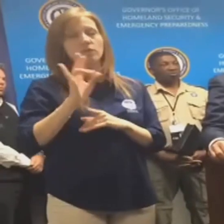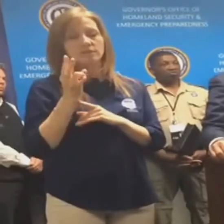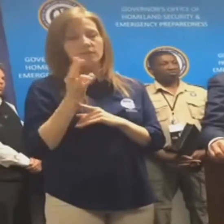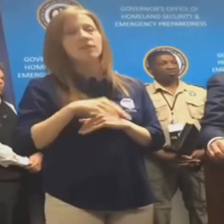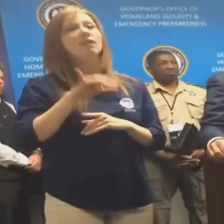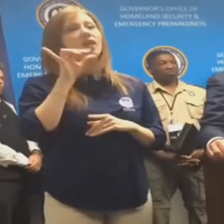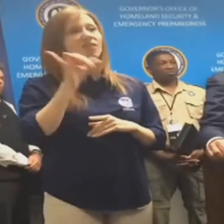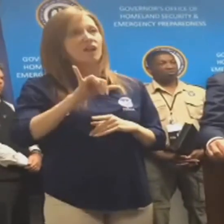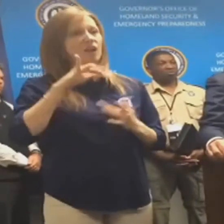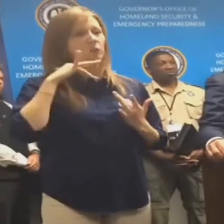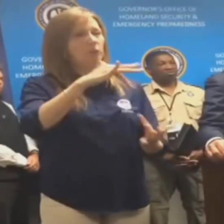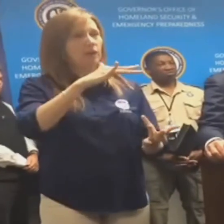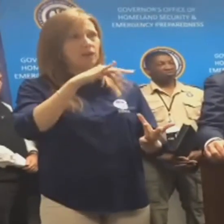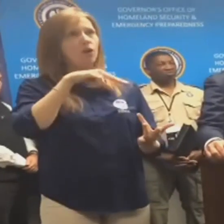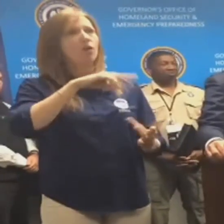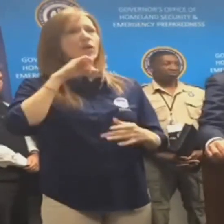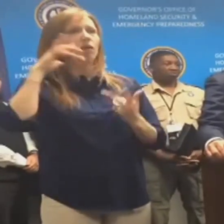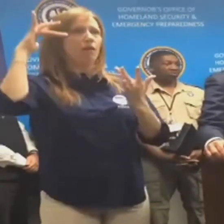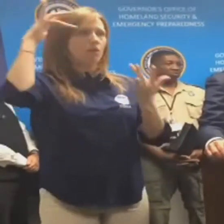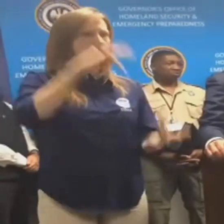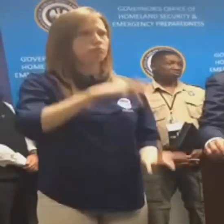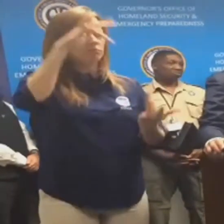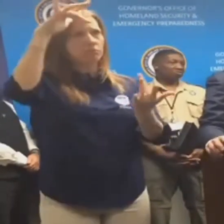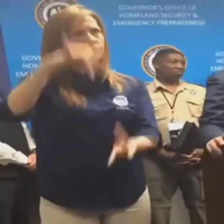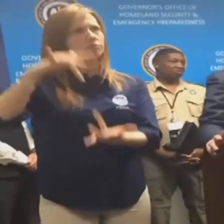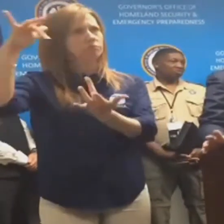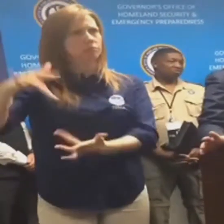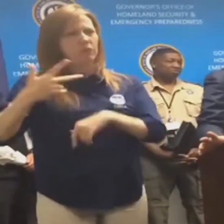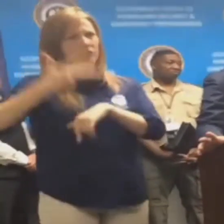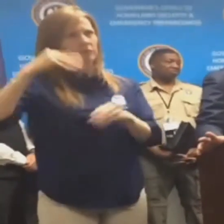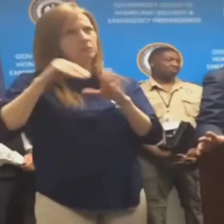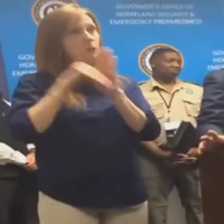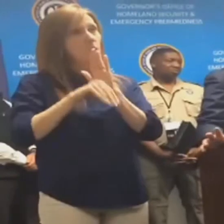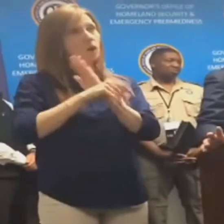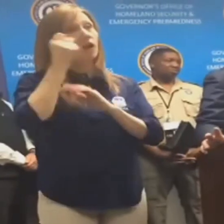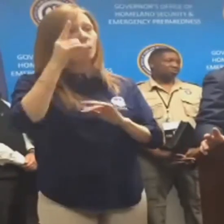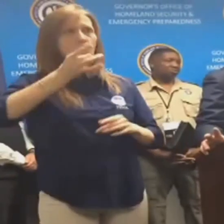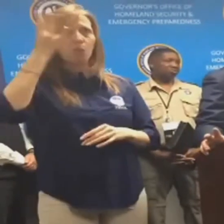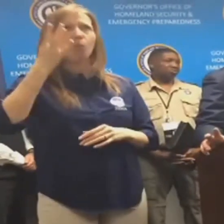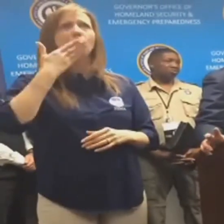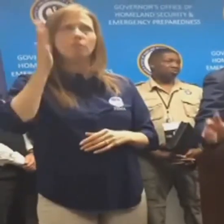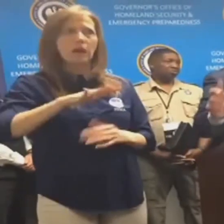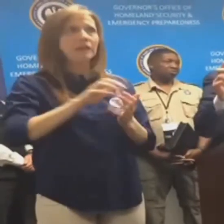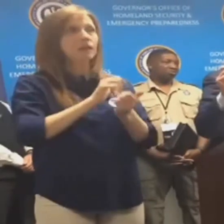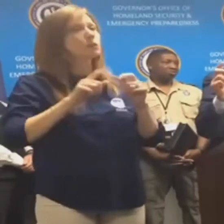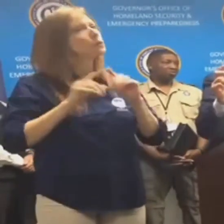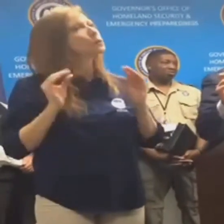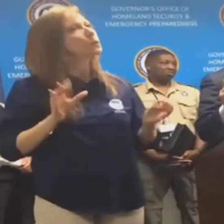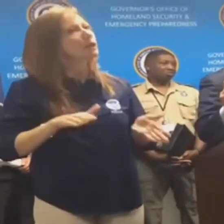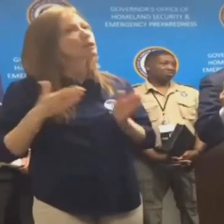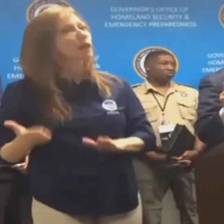touched down in New Orleans, that damaged 800 structures, three of them were totally destroyed or had high